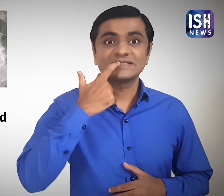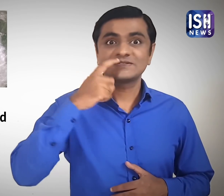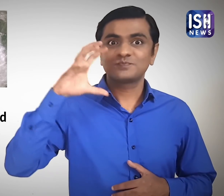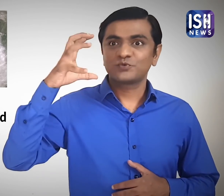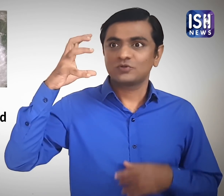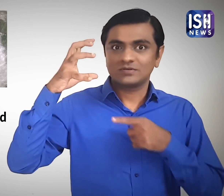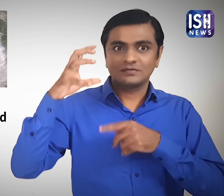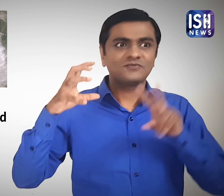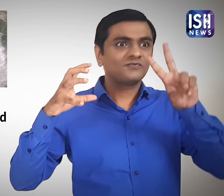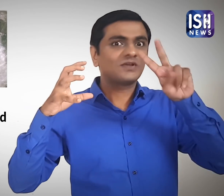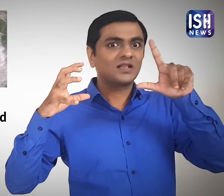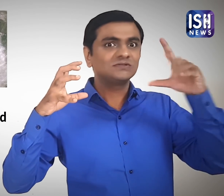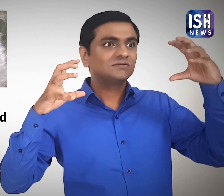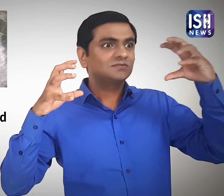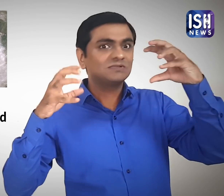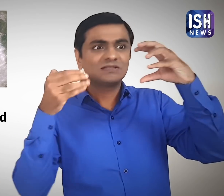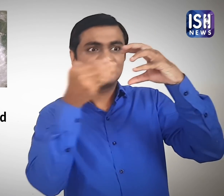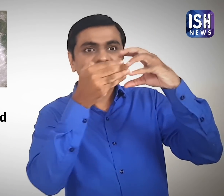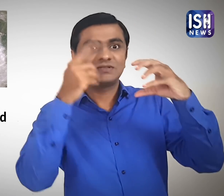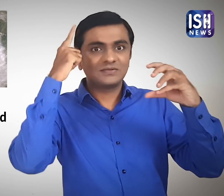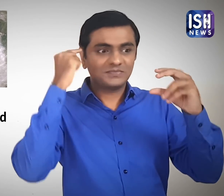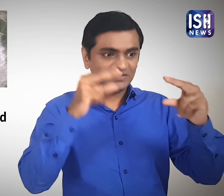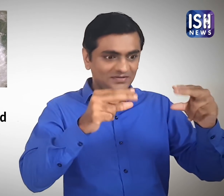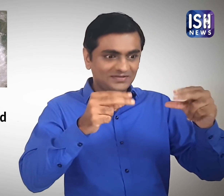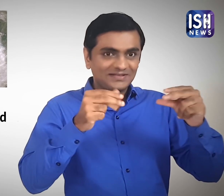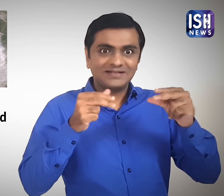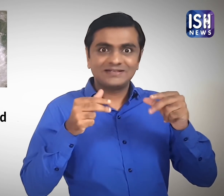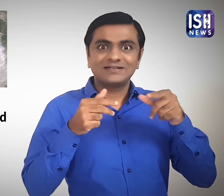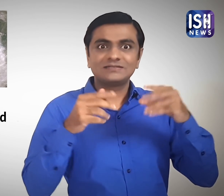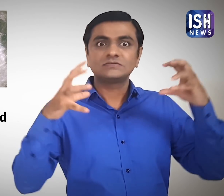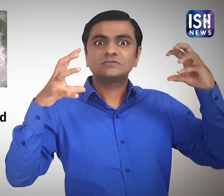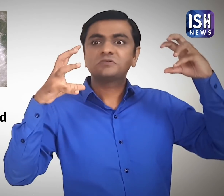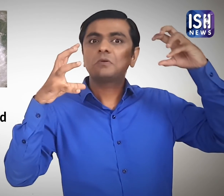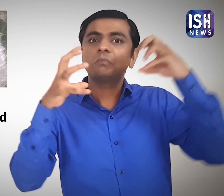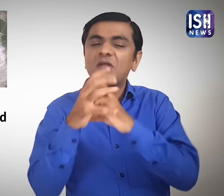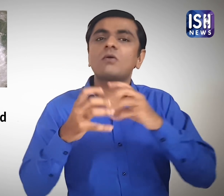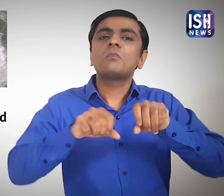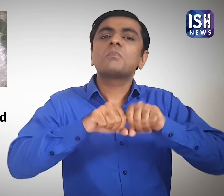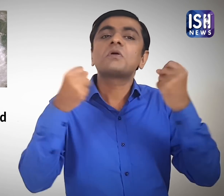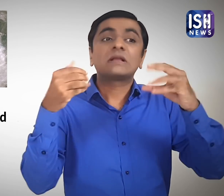The rover inside the Lander was also destroyed during the failed landing attempt.